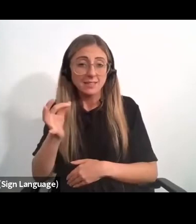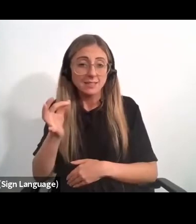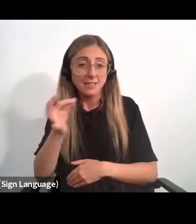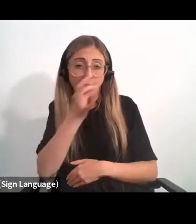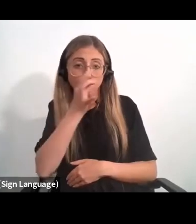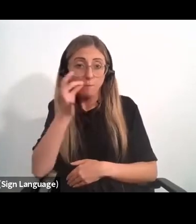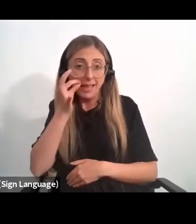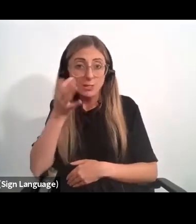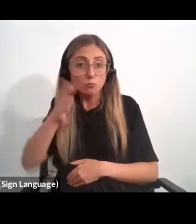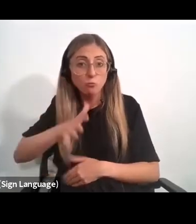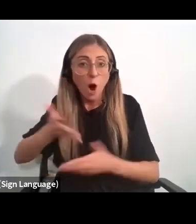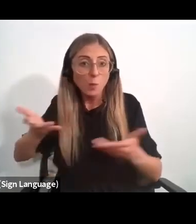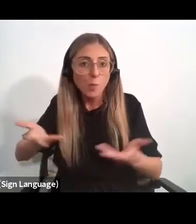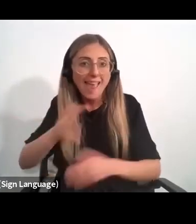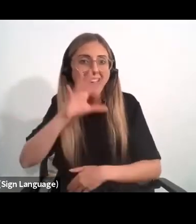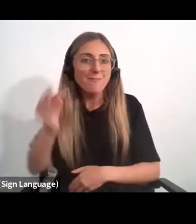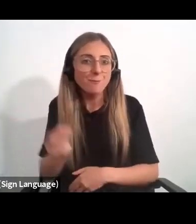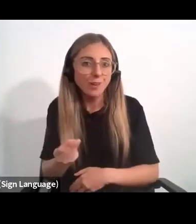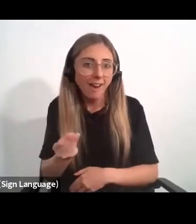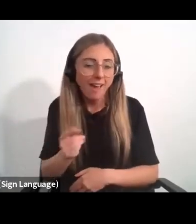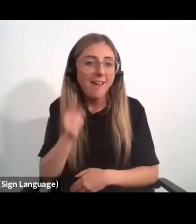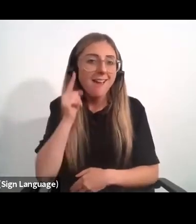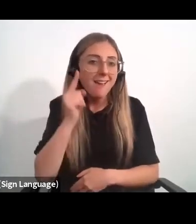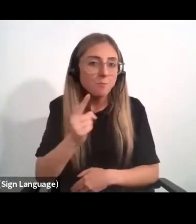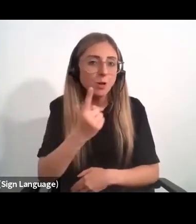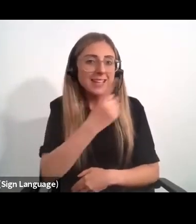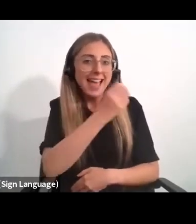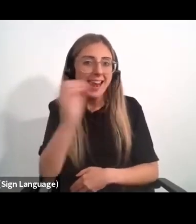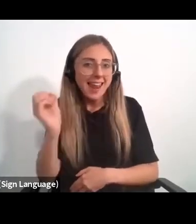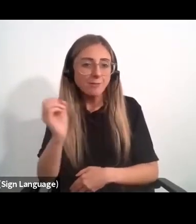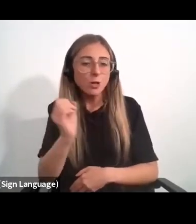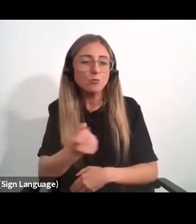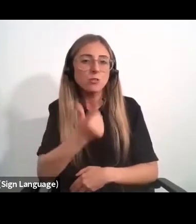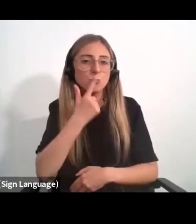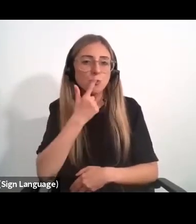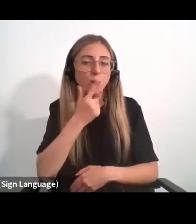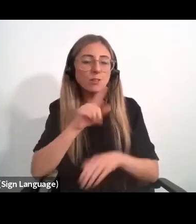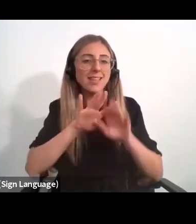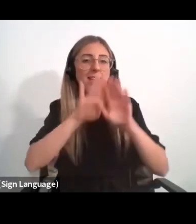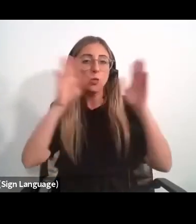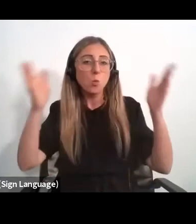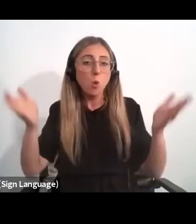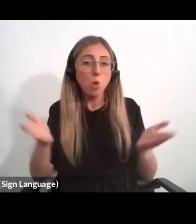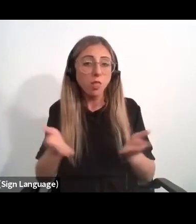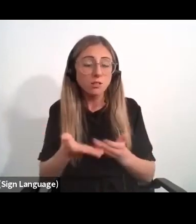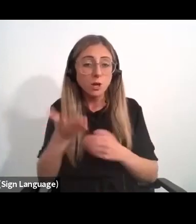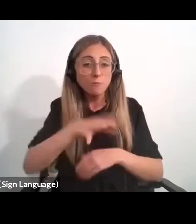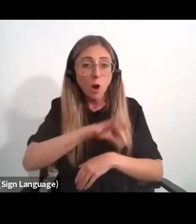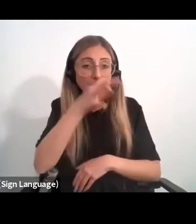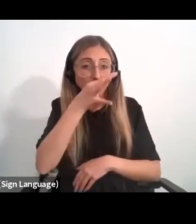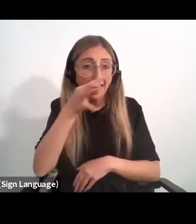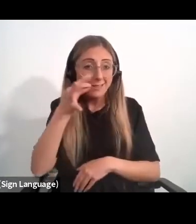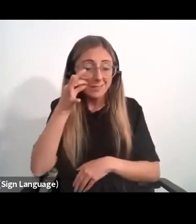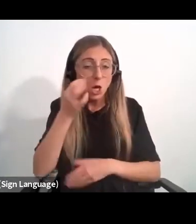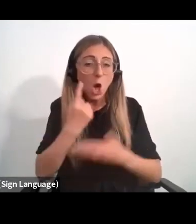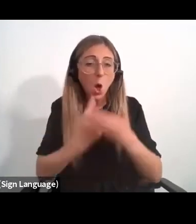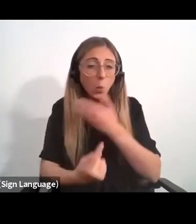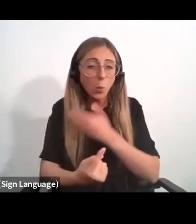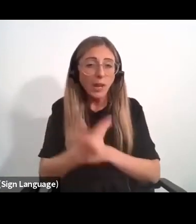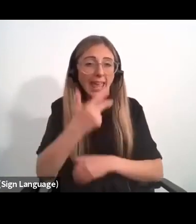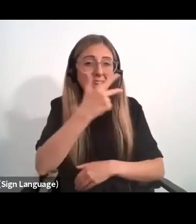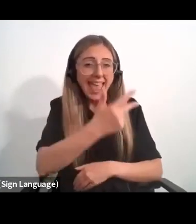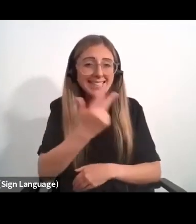in Africa. Yet, of the 1,100 drugs marketed globally that are derived from plants, only 83 are